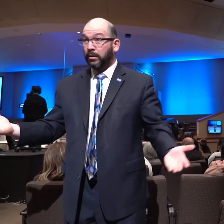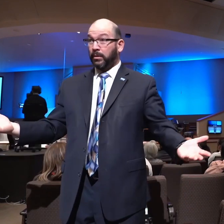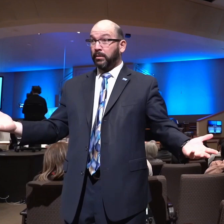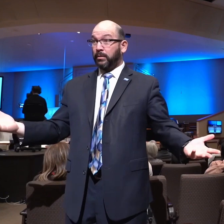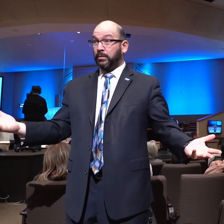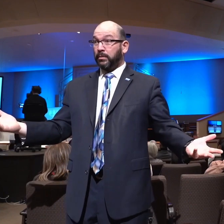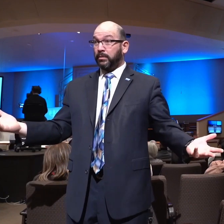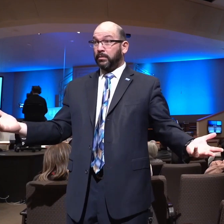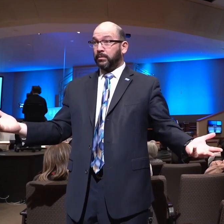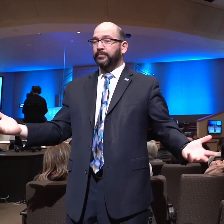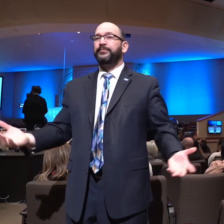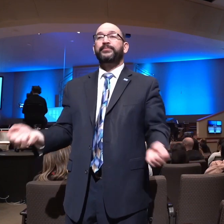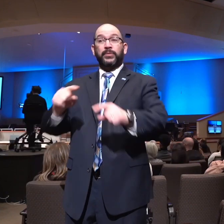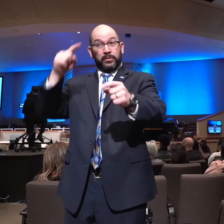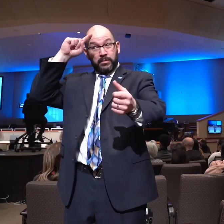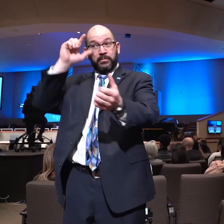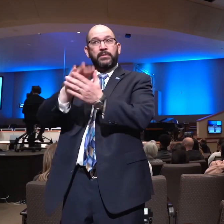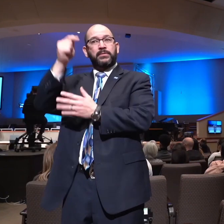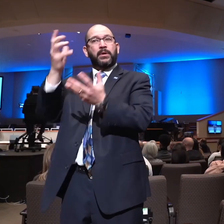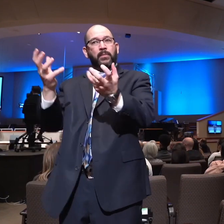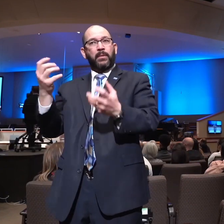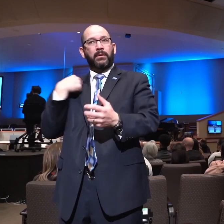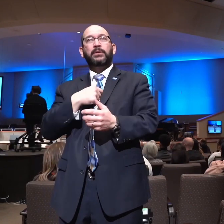How many of you believe that God wants to hear from us this week?